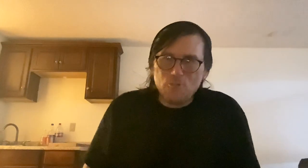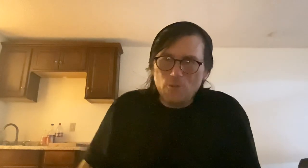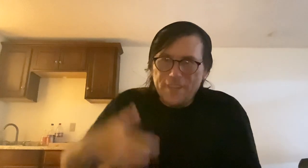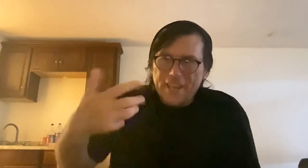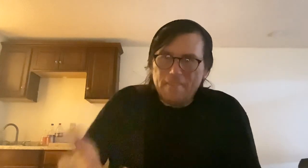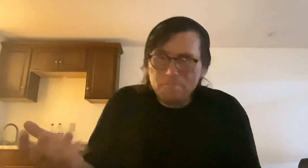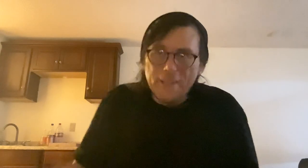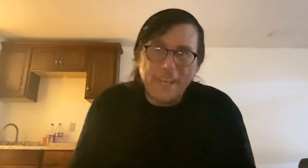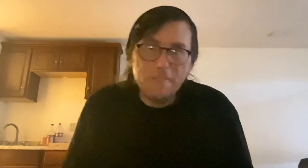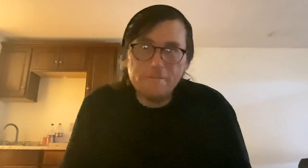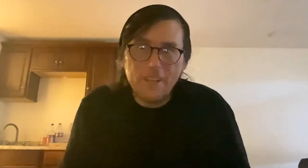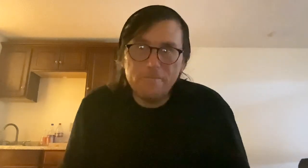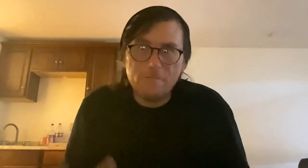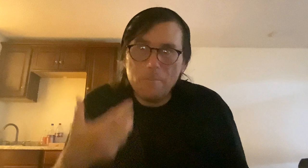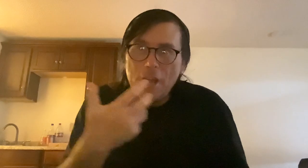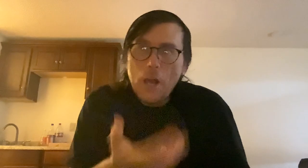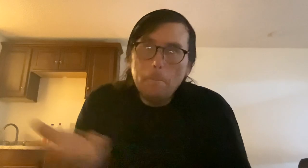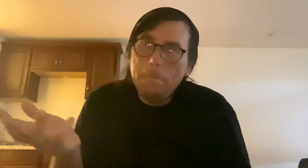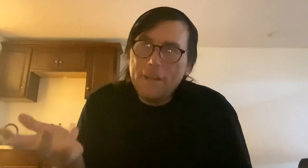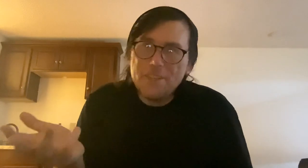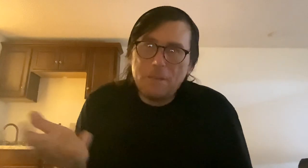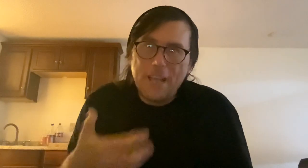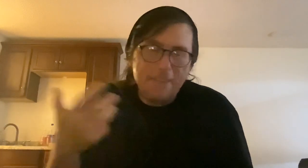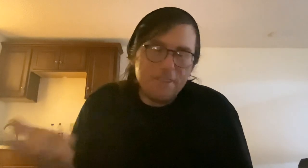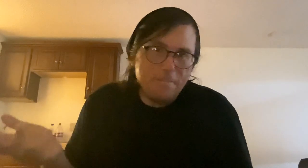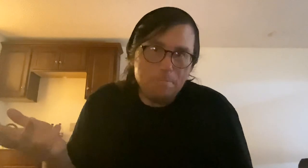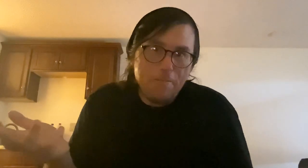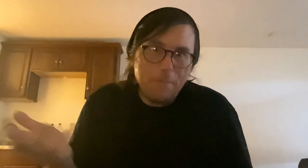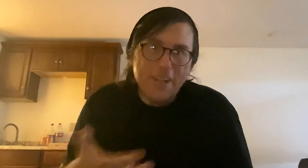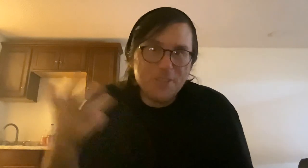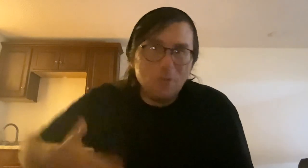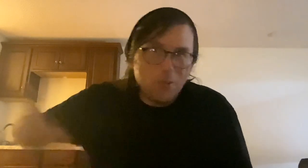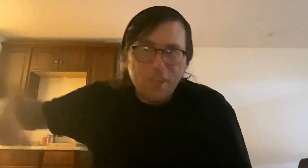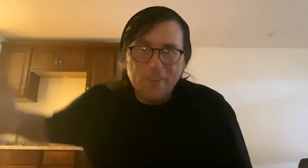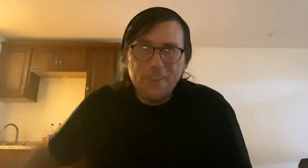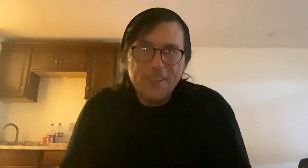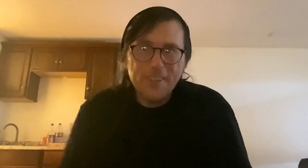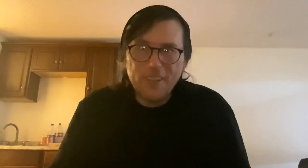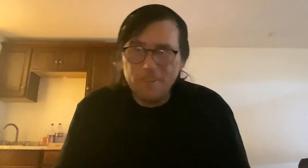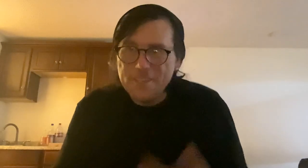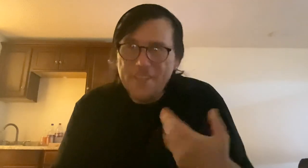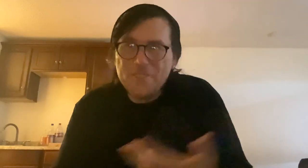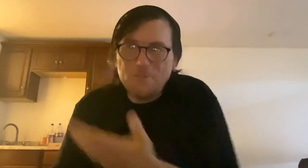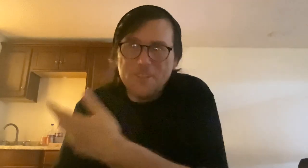school that they mainly headhunt from. But it doesn't mean you have to be from that school, you know, attend that school to